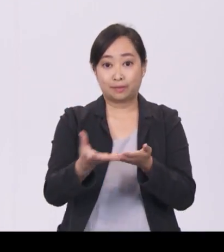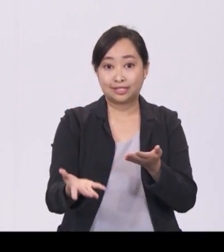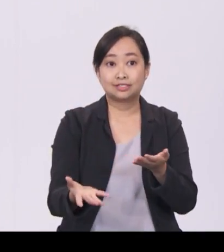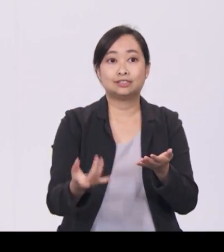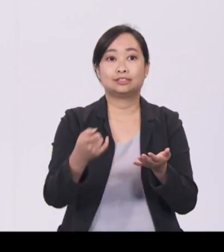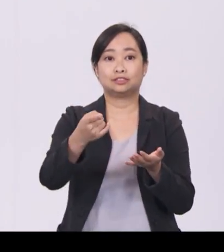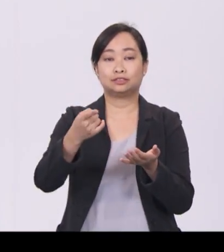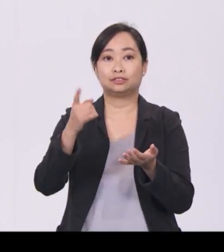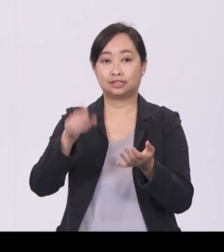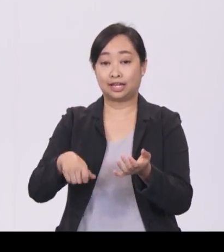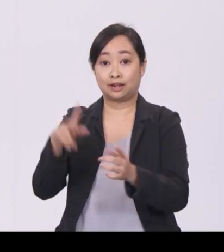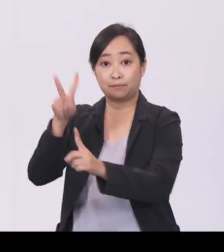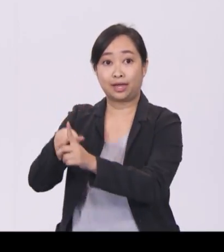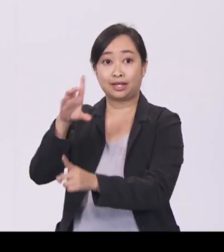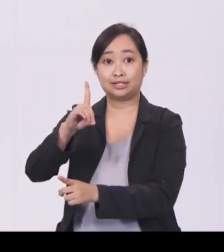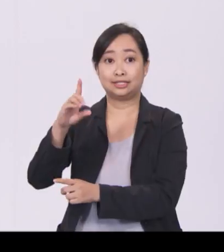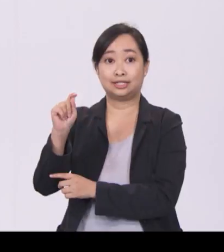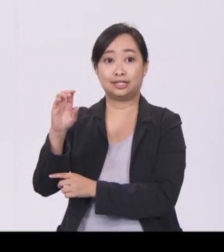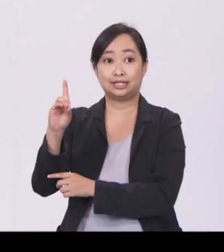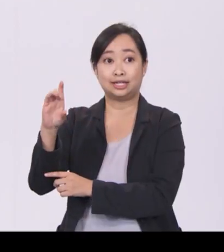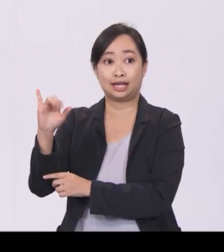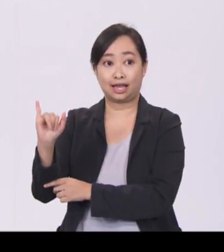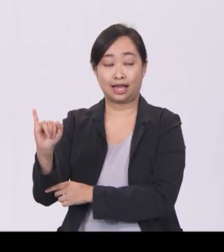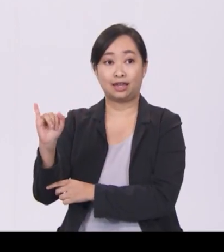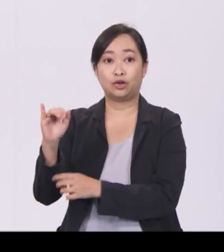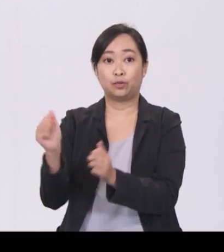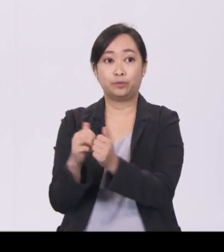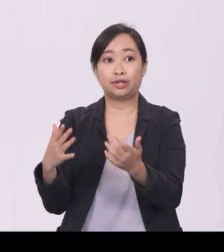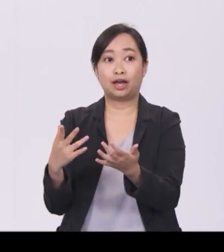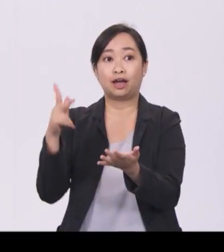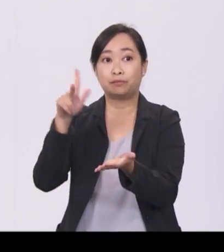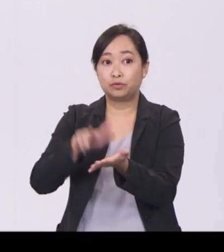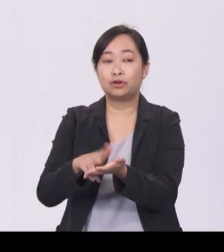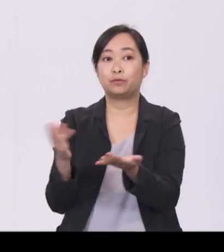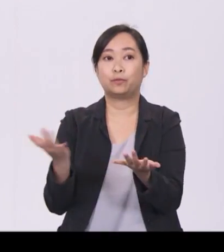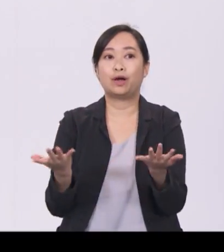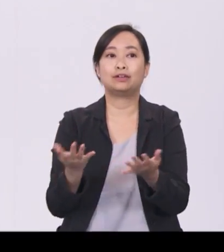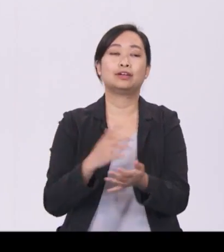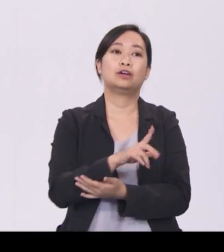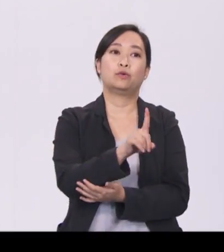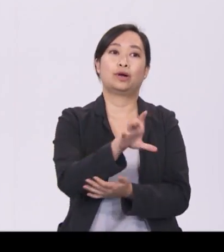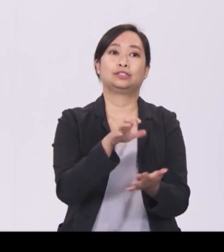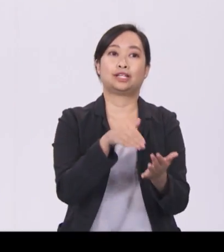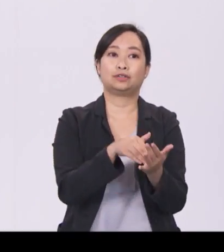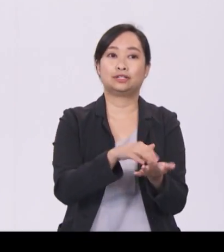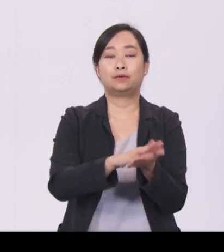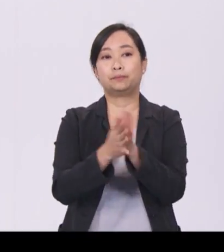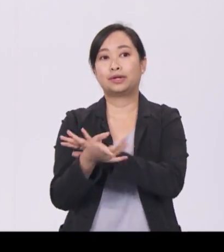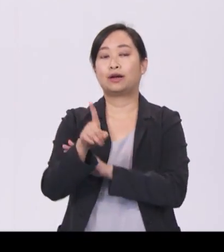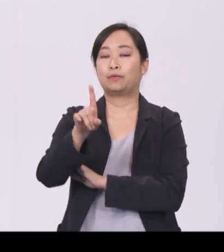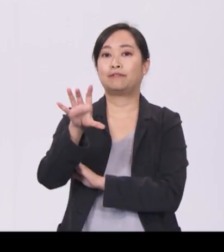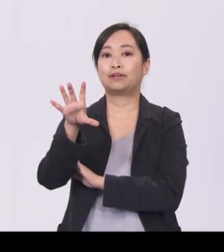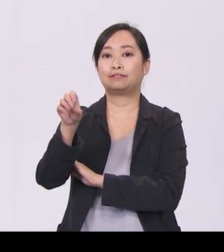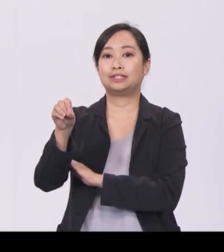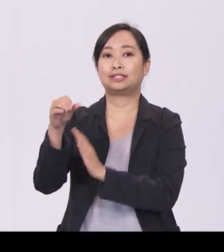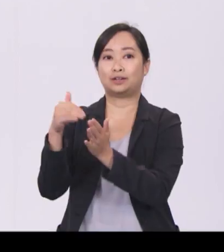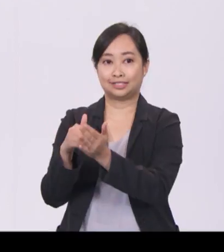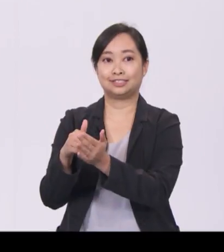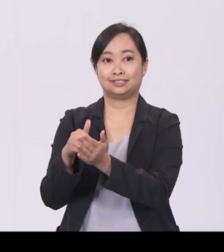approval from $100,000 to $150,000 per year of assessment. This will take effect